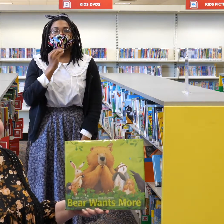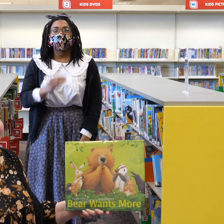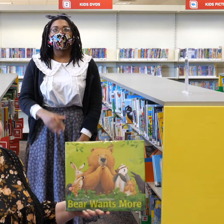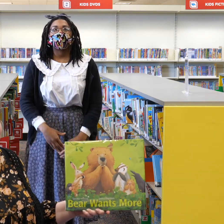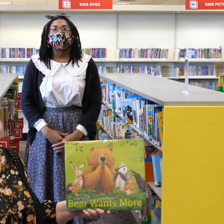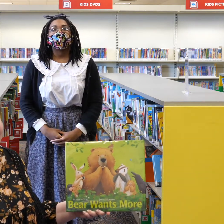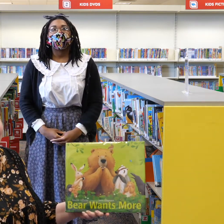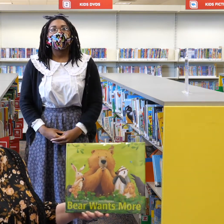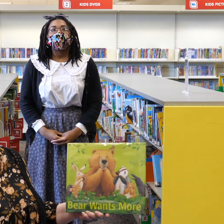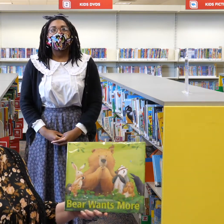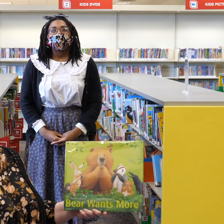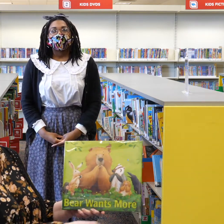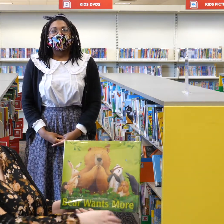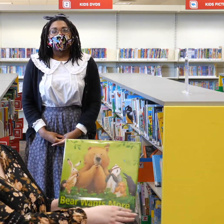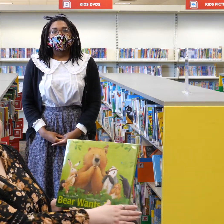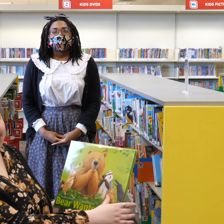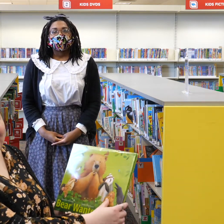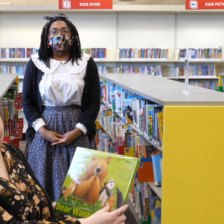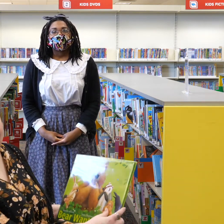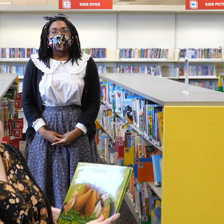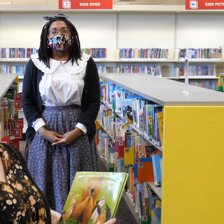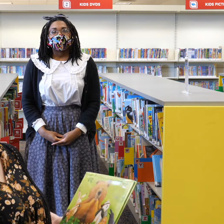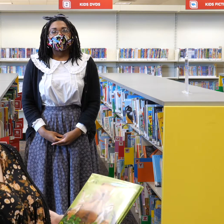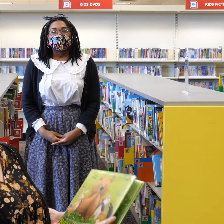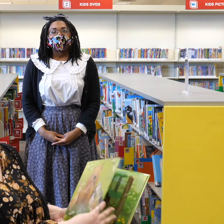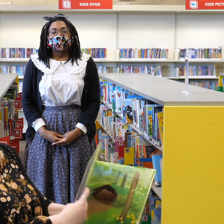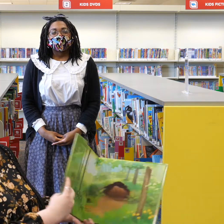Awesome! So make sure to watch out for those words as we read through the story.